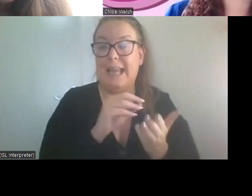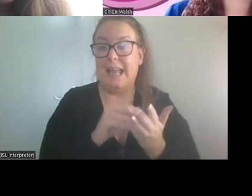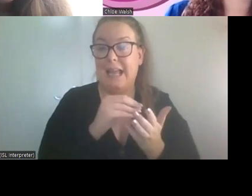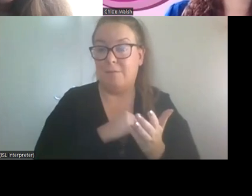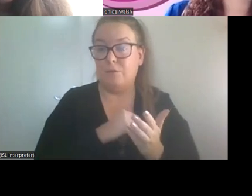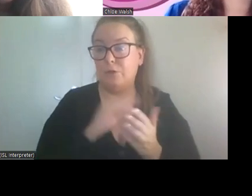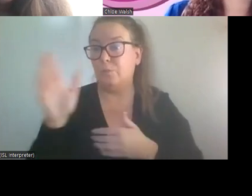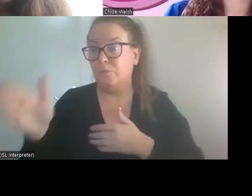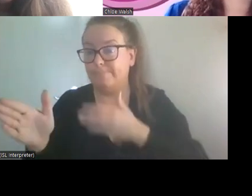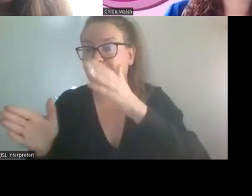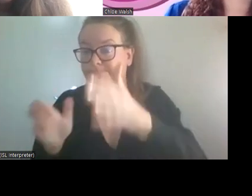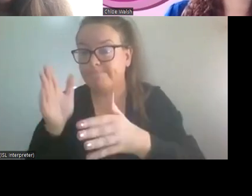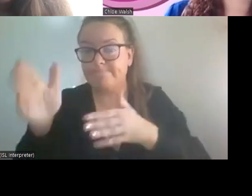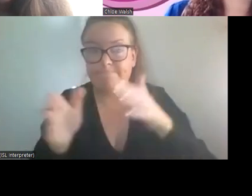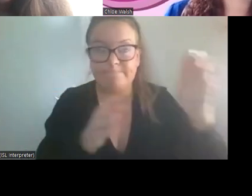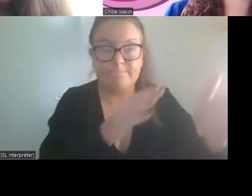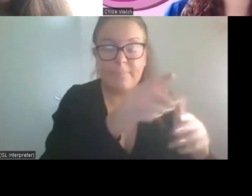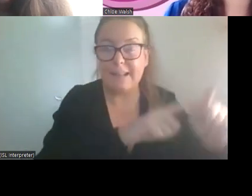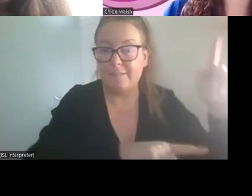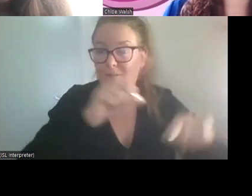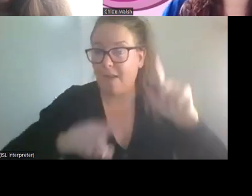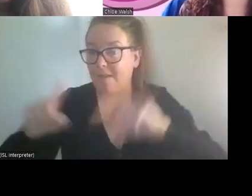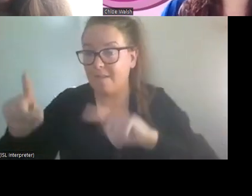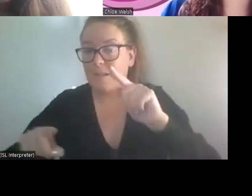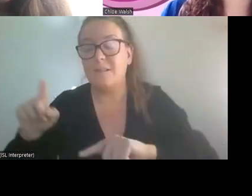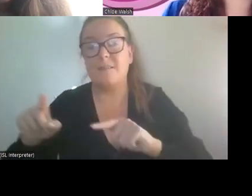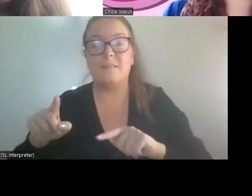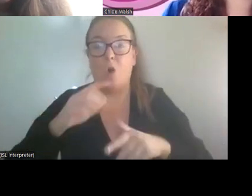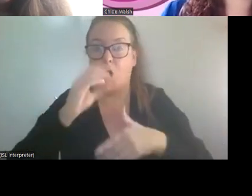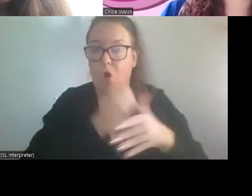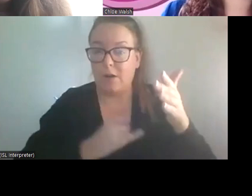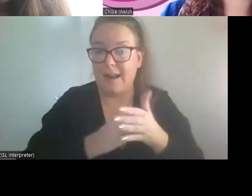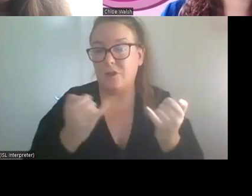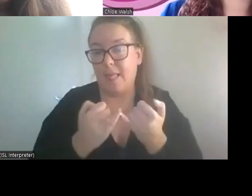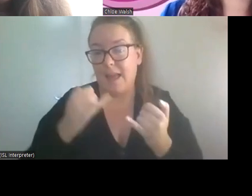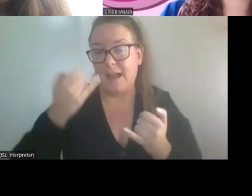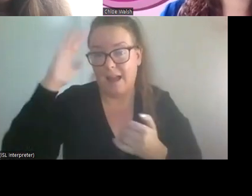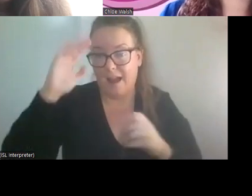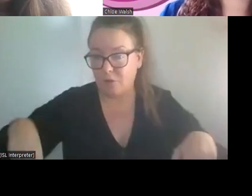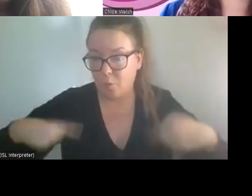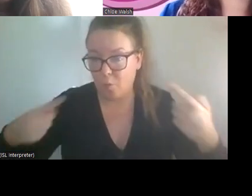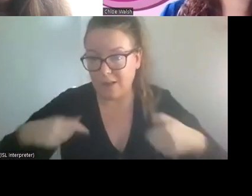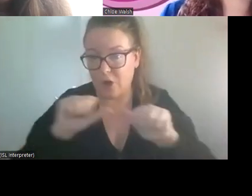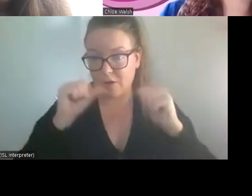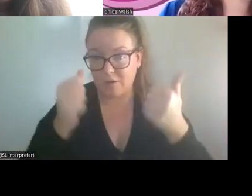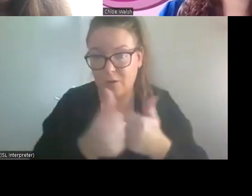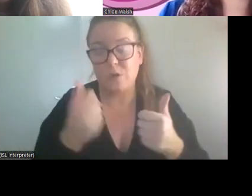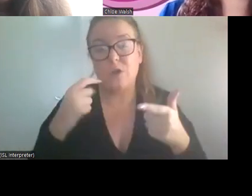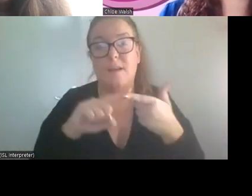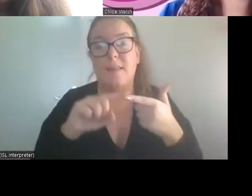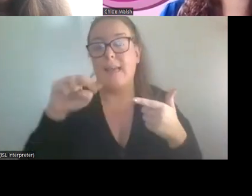unfortunately, um, like the Irish Wheelchair Association, the National Council for the Blind, as I say, the various